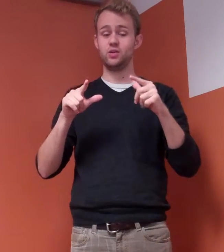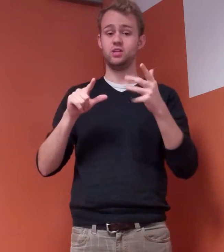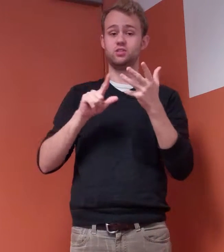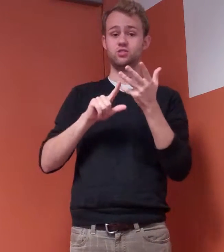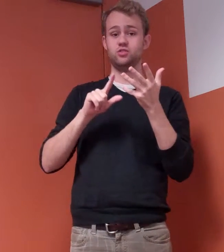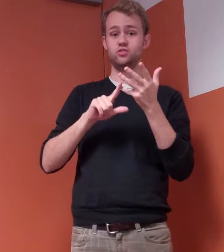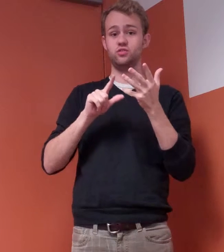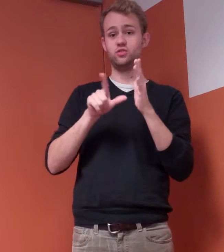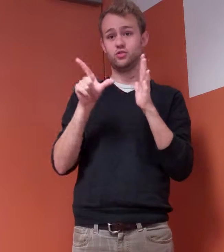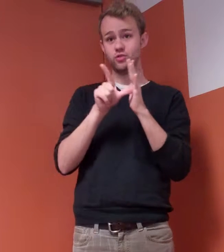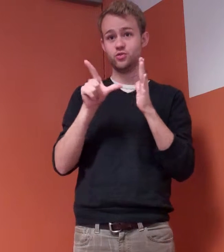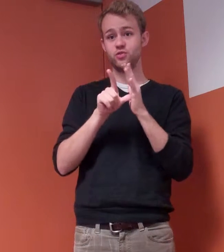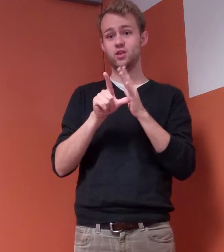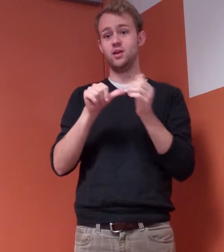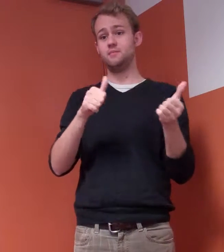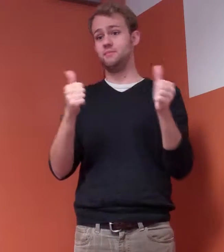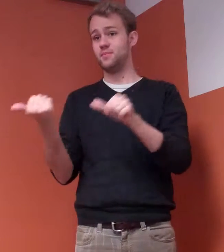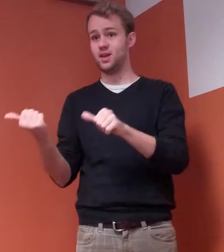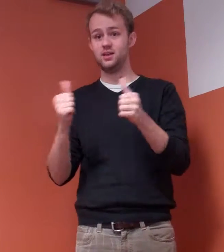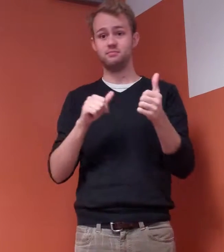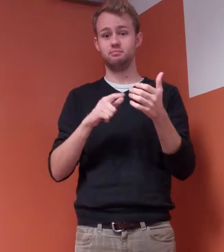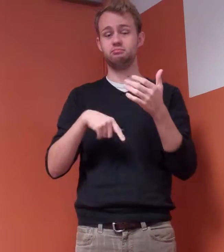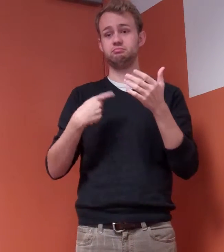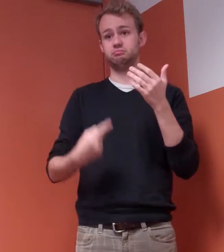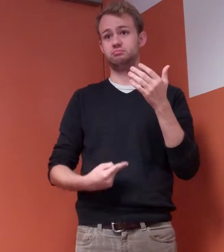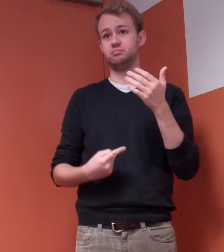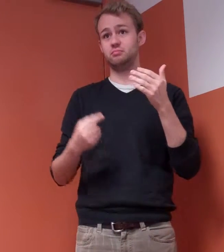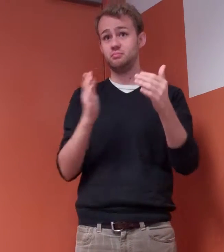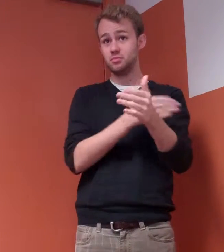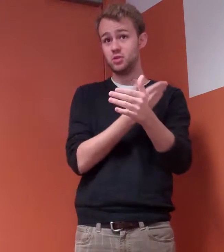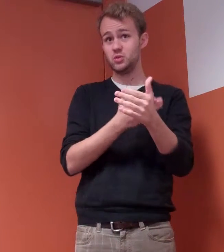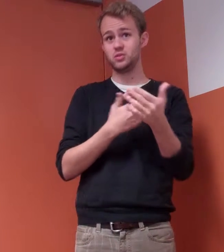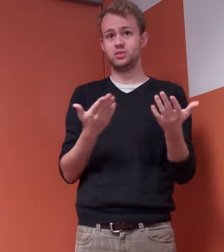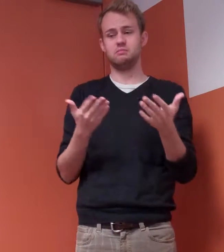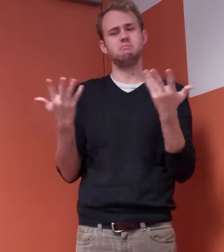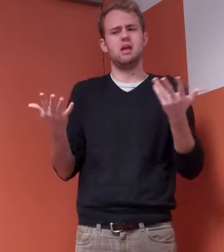Baptist geeks. Even a couple of music geeks who must have come to the free food.